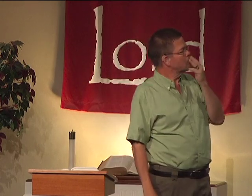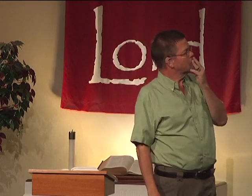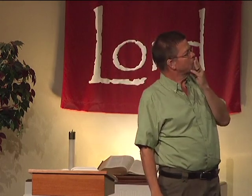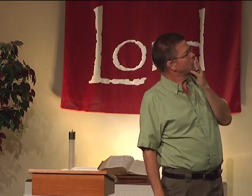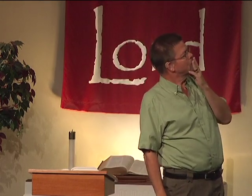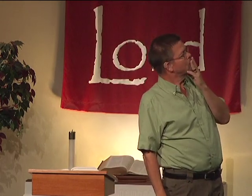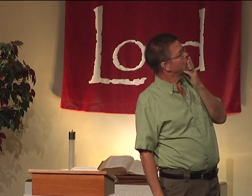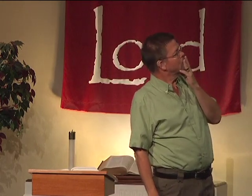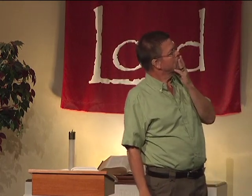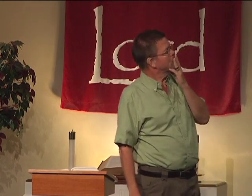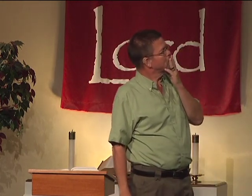through Jesus Christ.